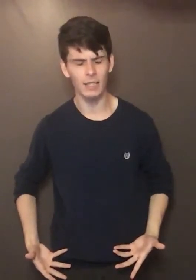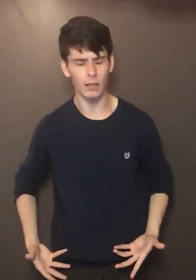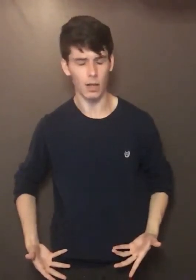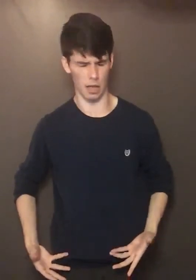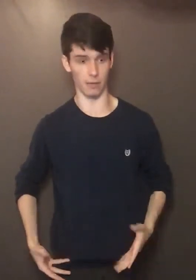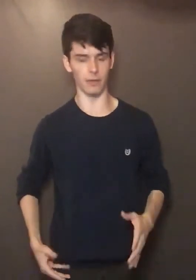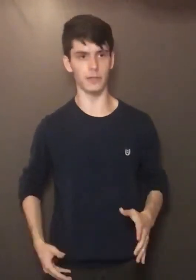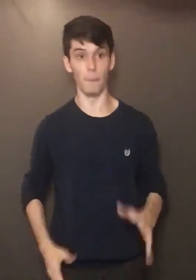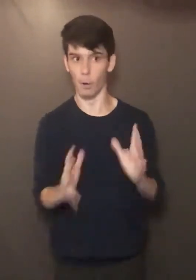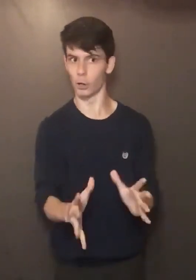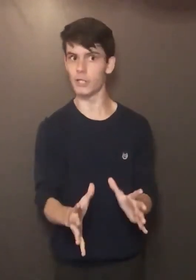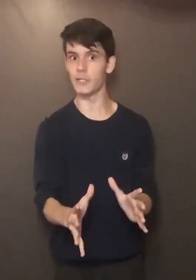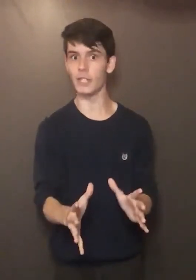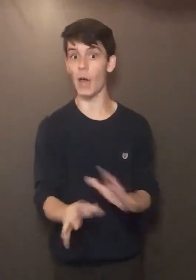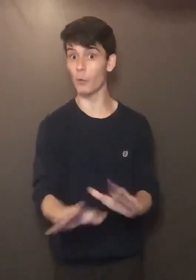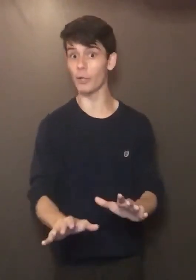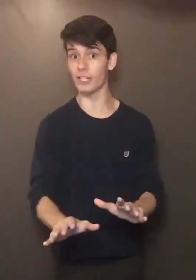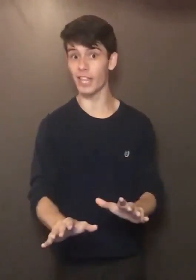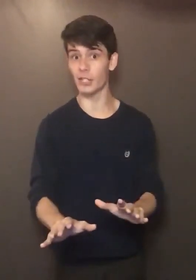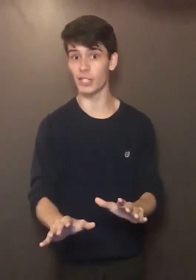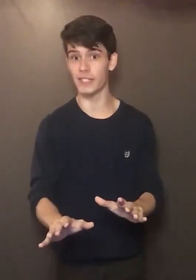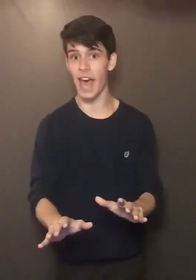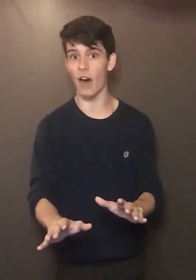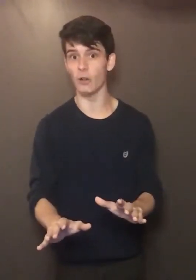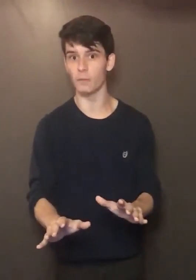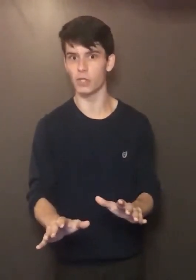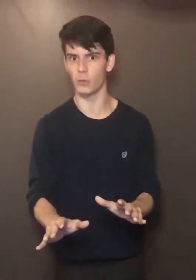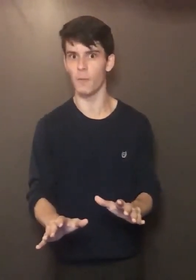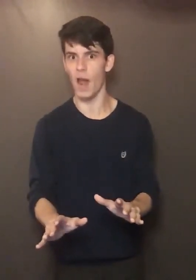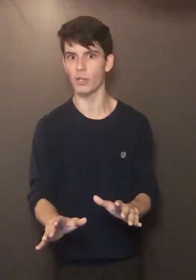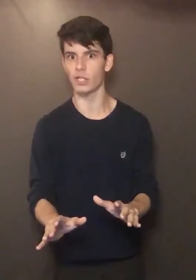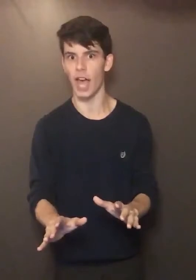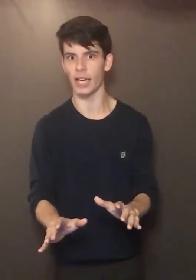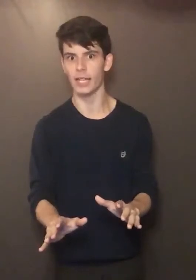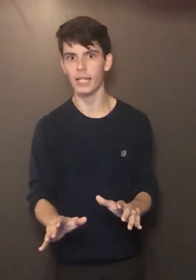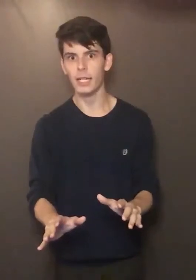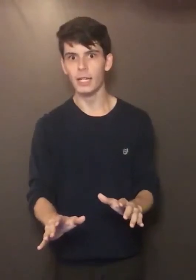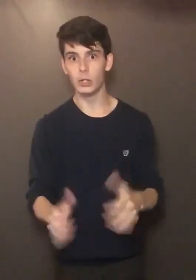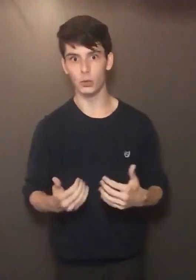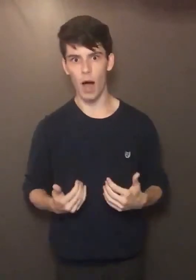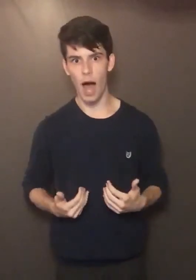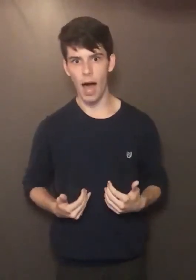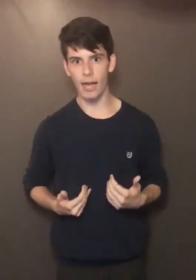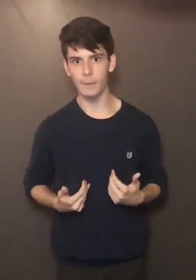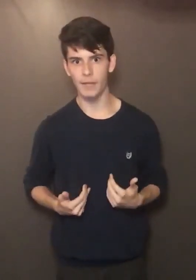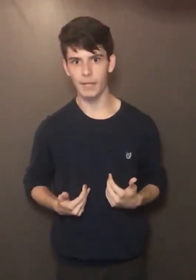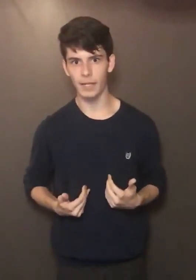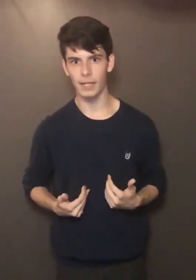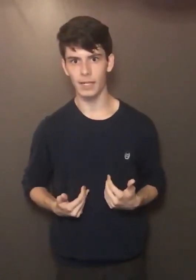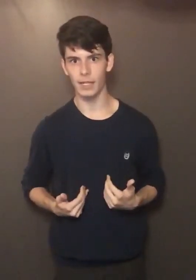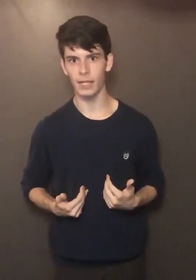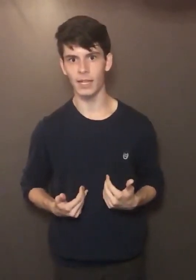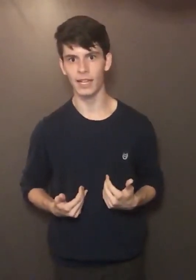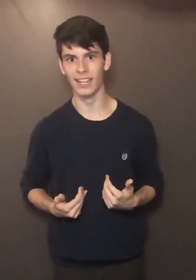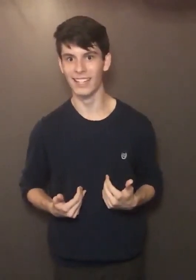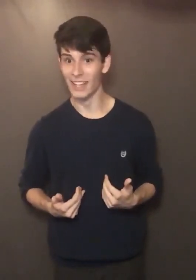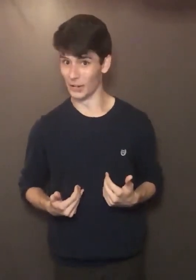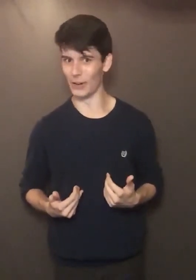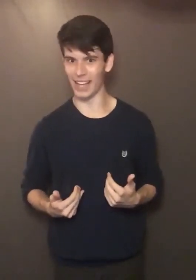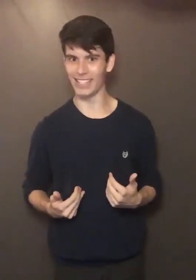In this emergency, I wouldn't let you down, Mr. Marachek, try me. Oh, I